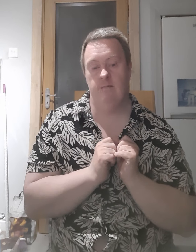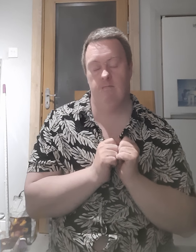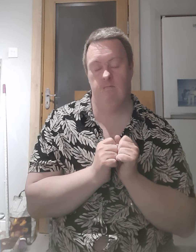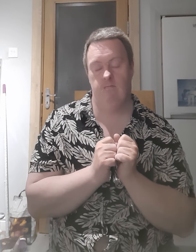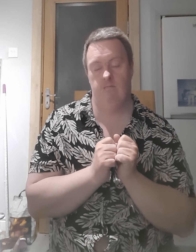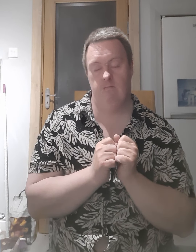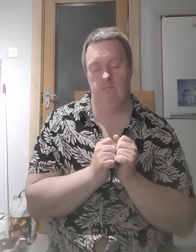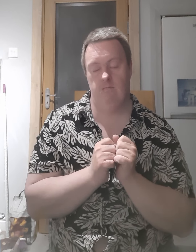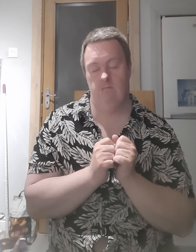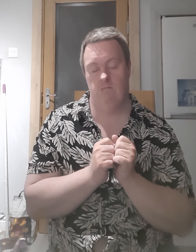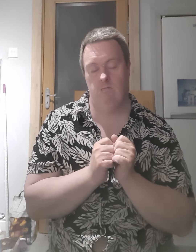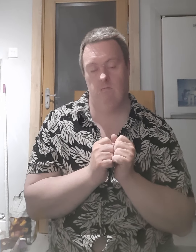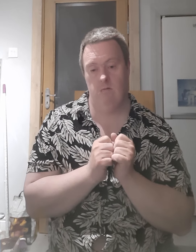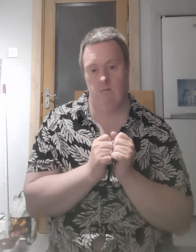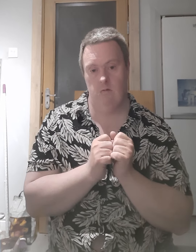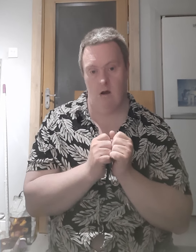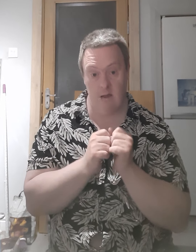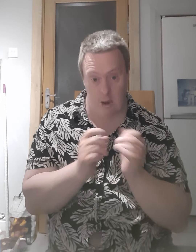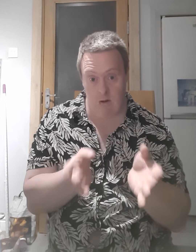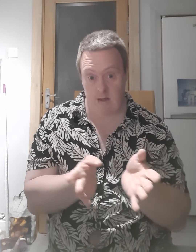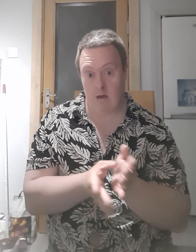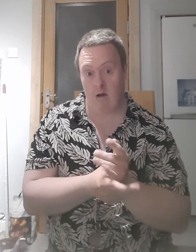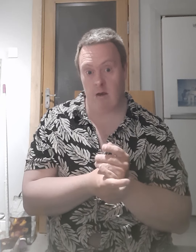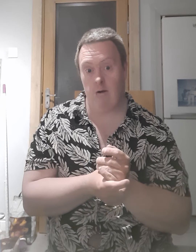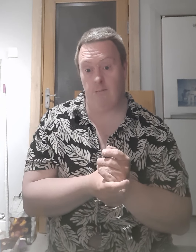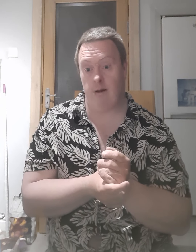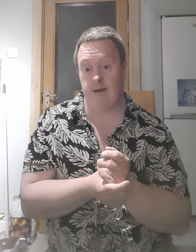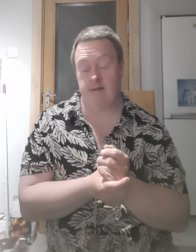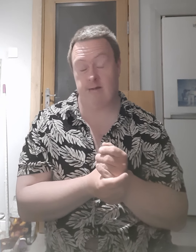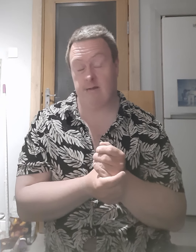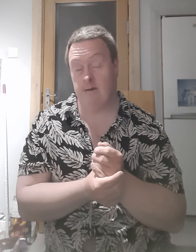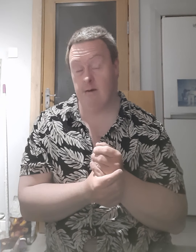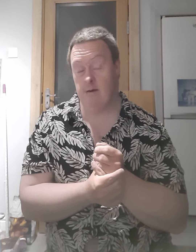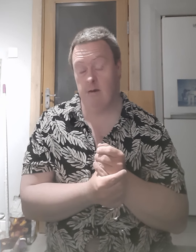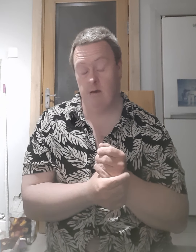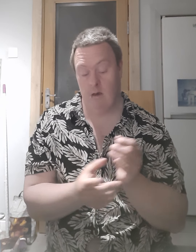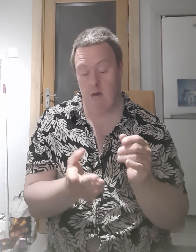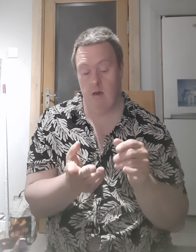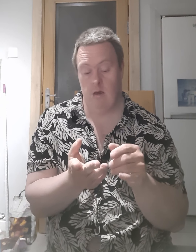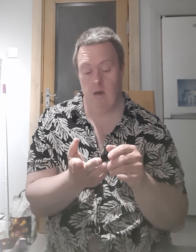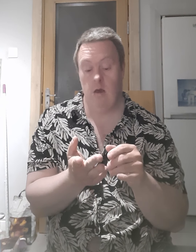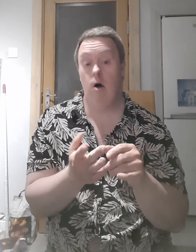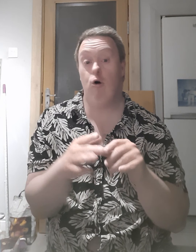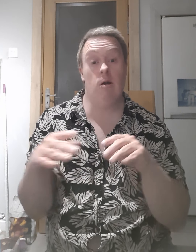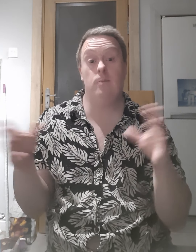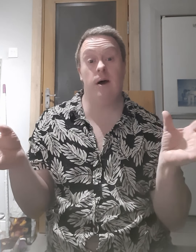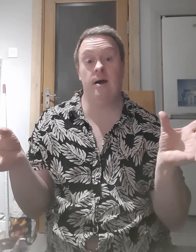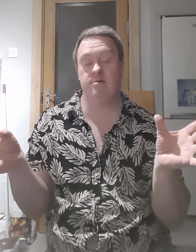and I don't want to talk to all the plates on the bands